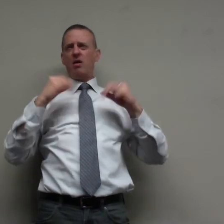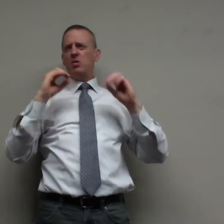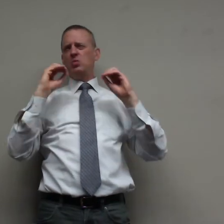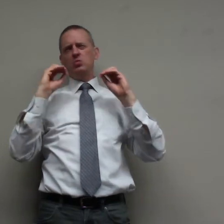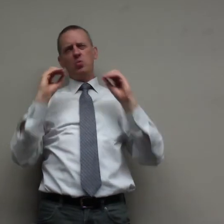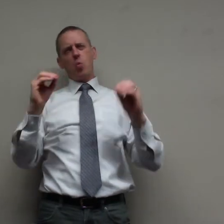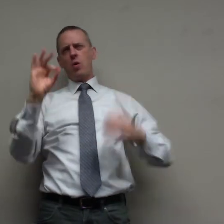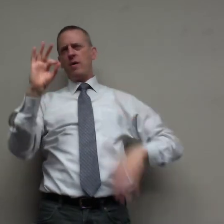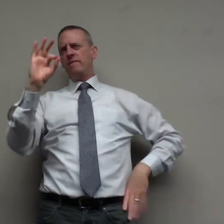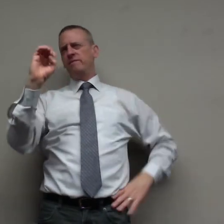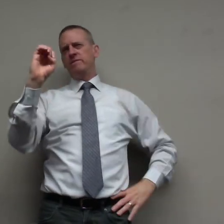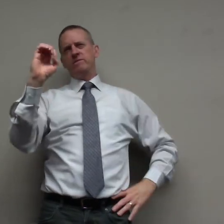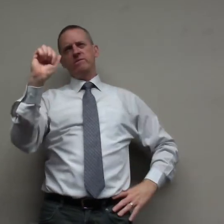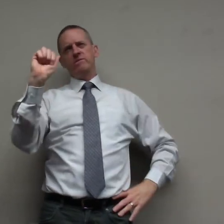people have no fear